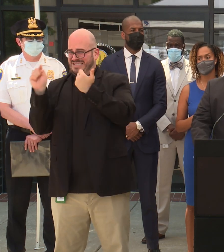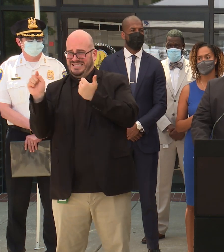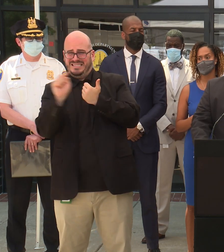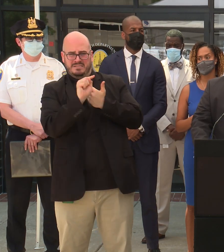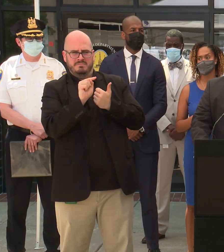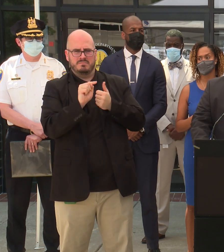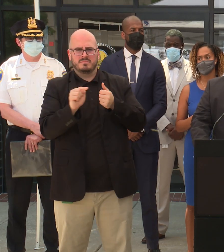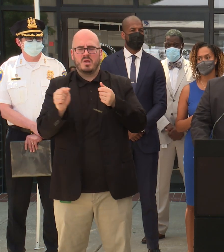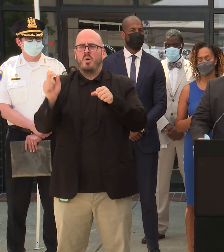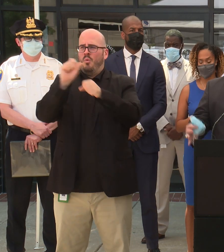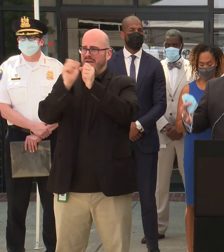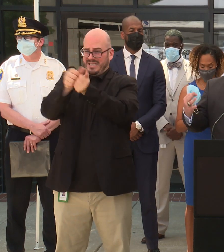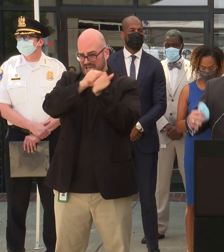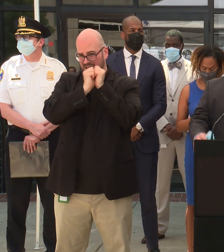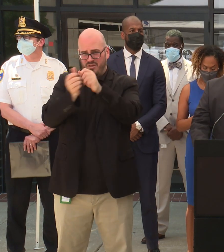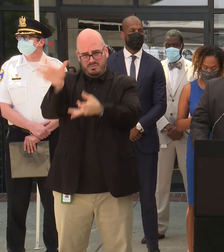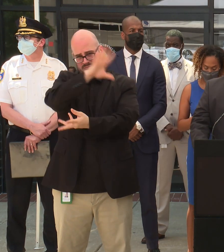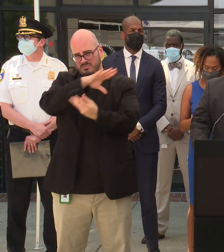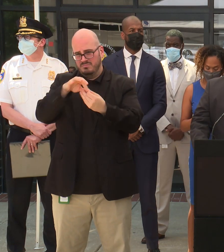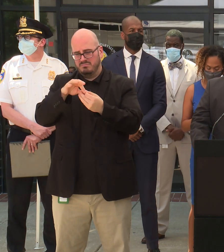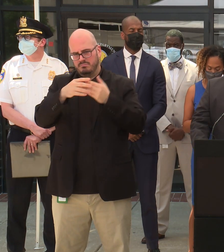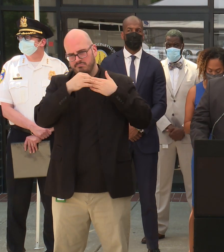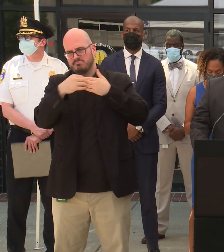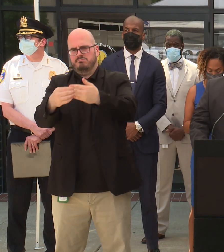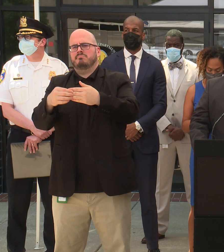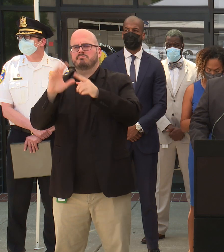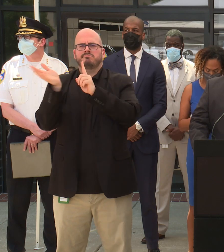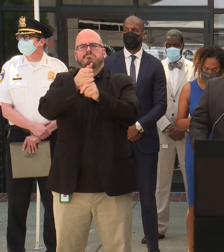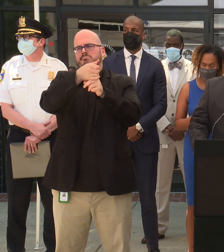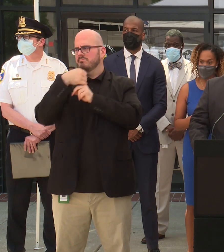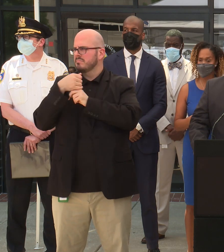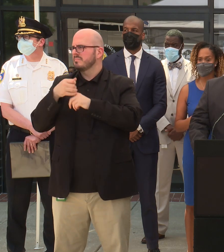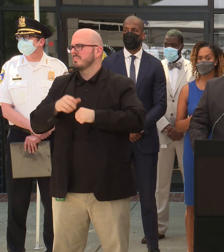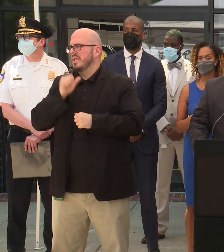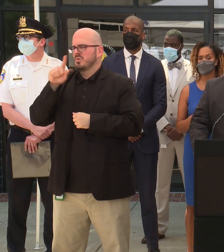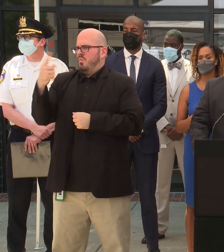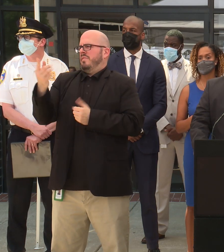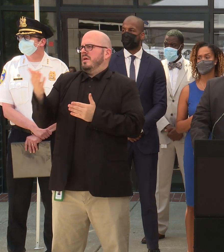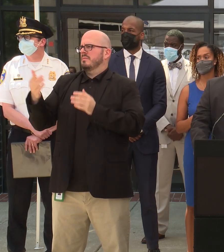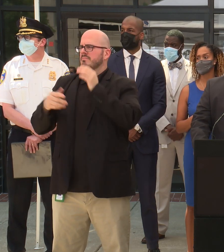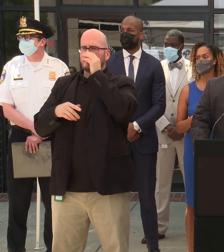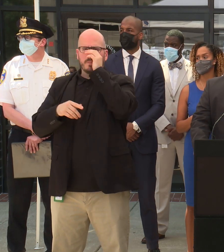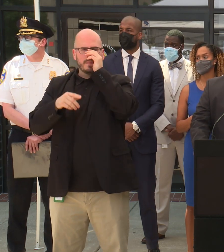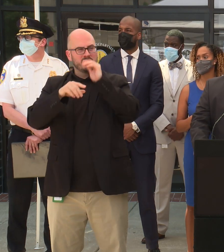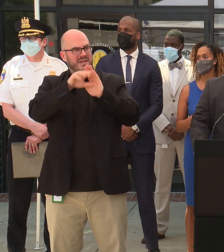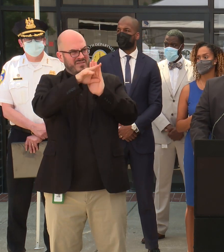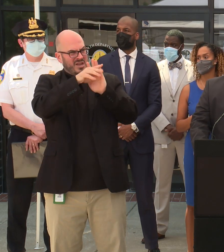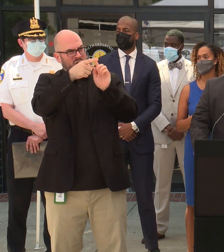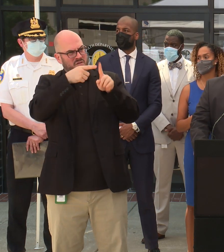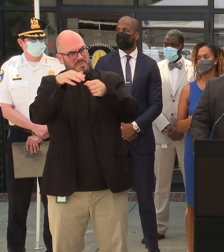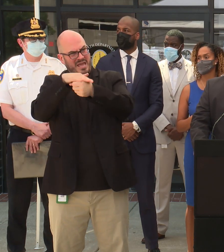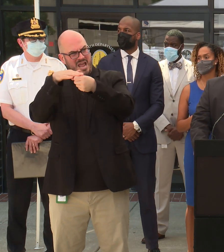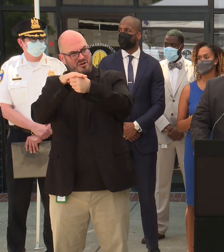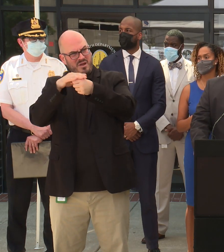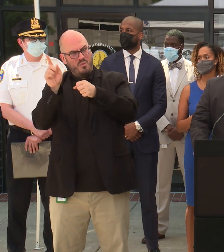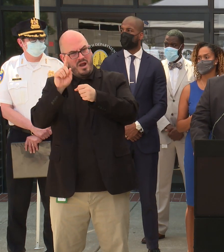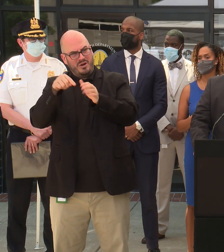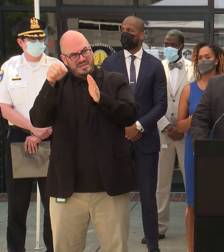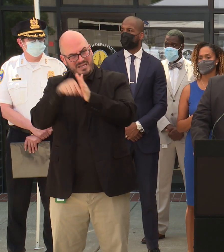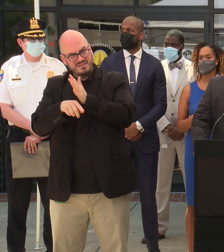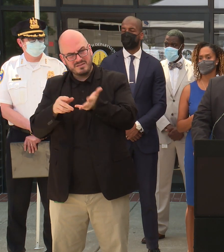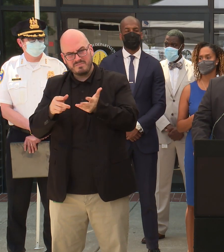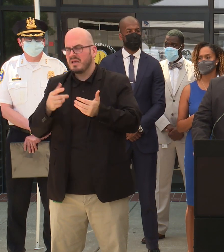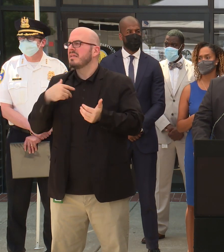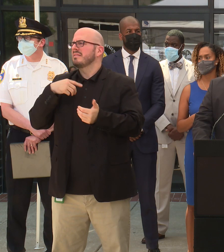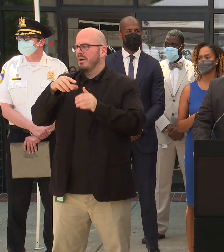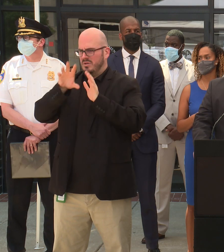really was not just one thing. was a totality of the entire investigation. Was the video from the area in which he was killed? There